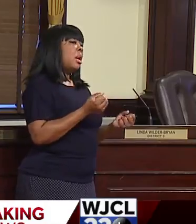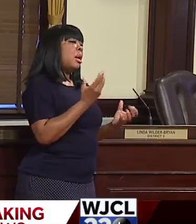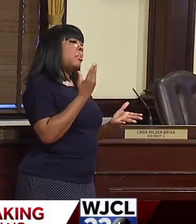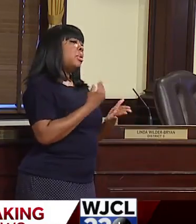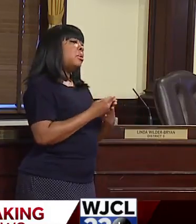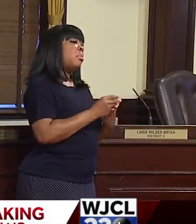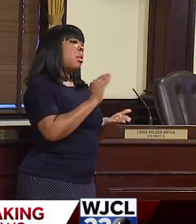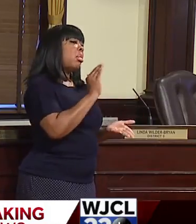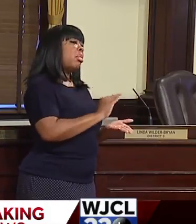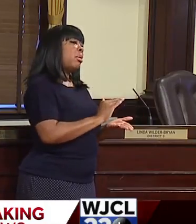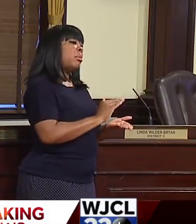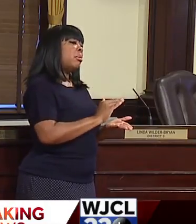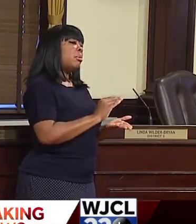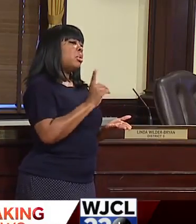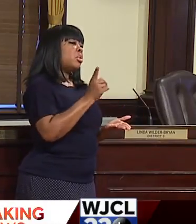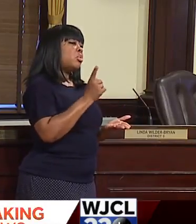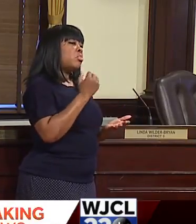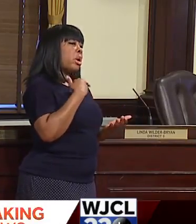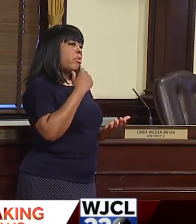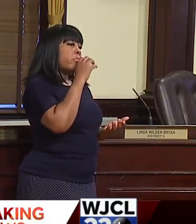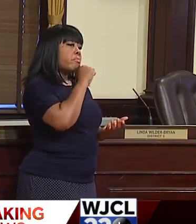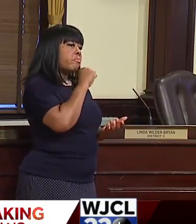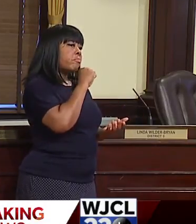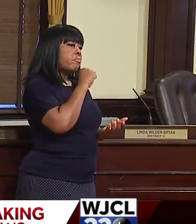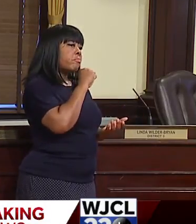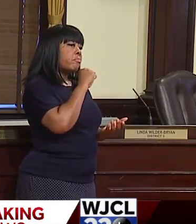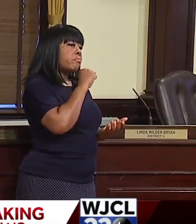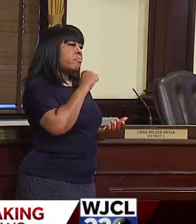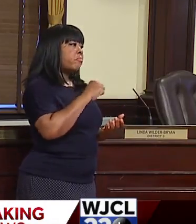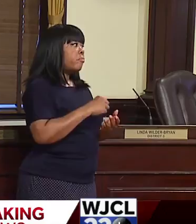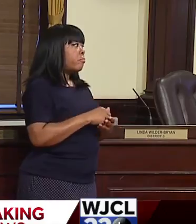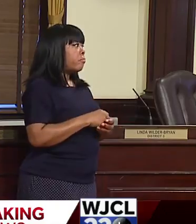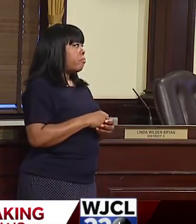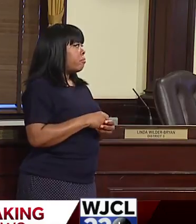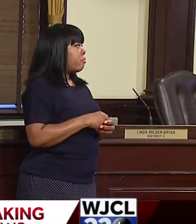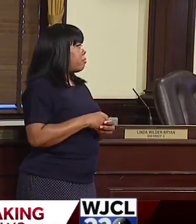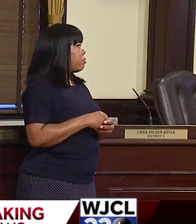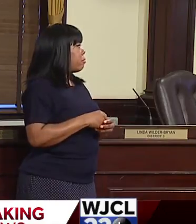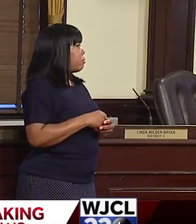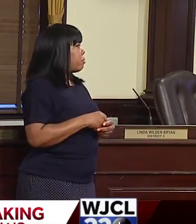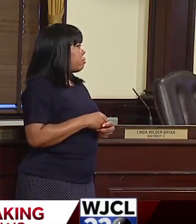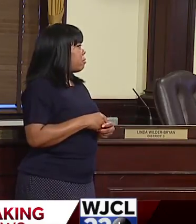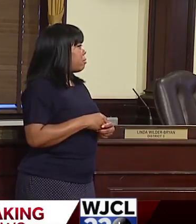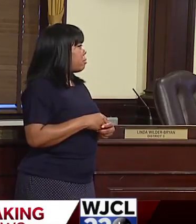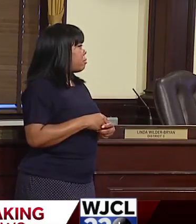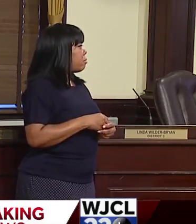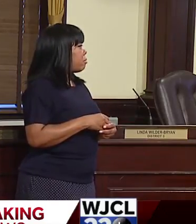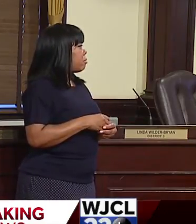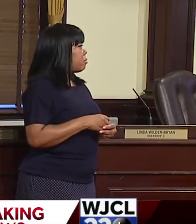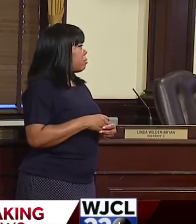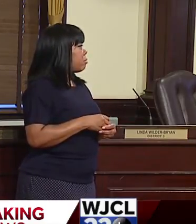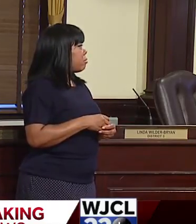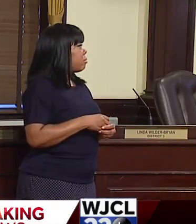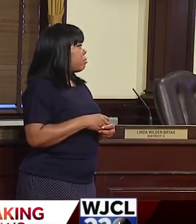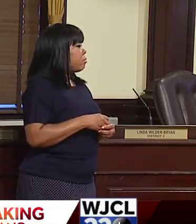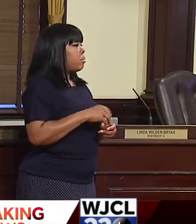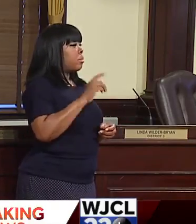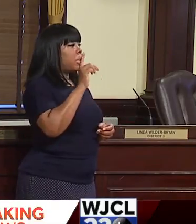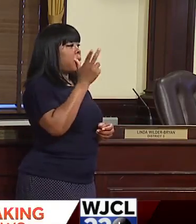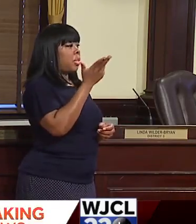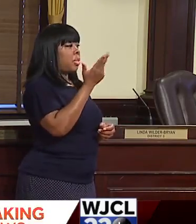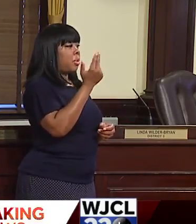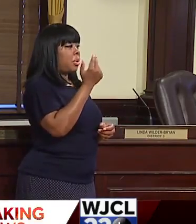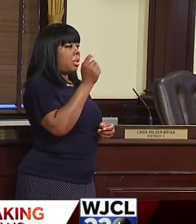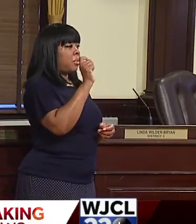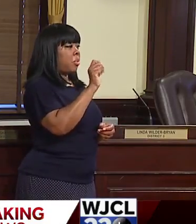at this point? Unless there's some precedent? I believe this manager 13.2 million.